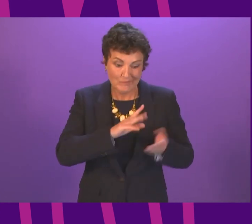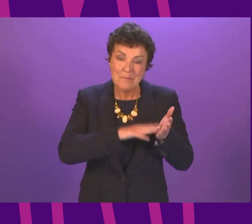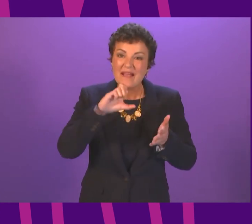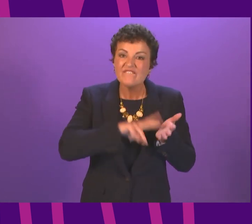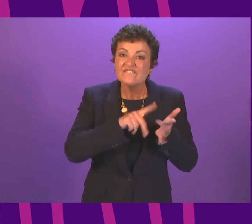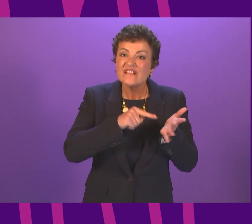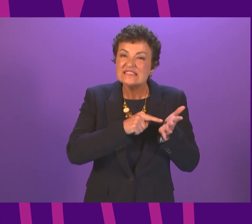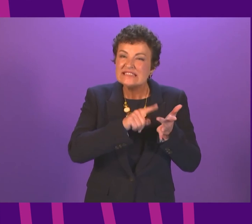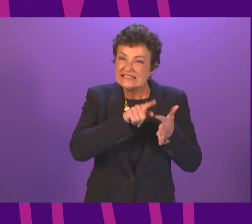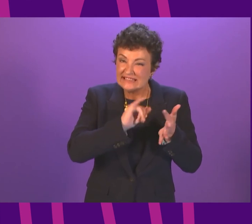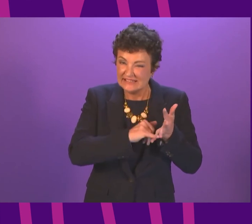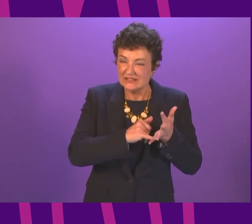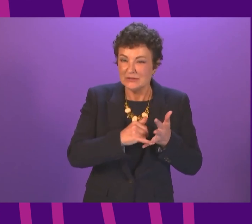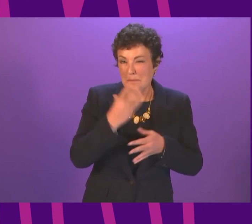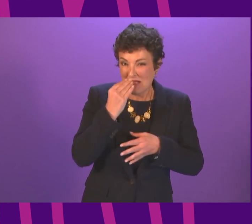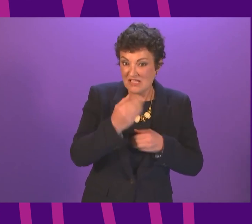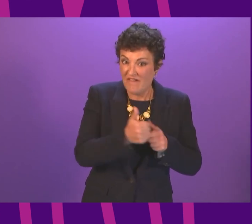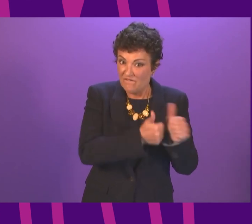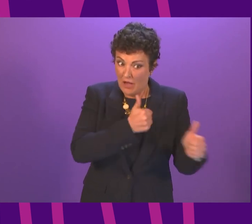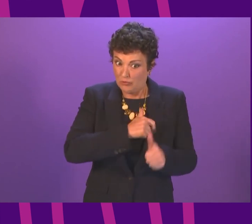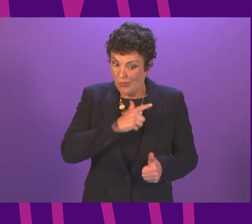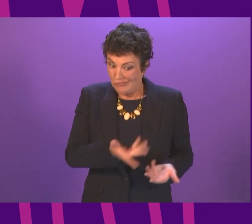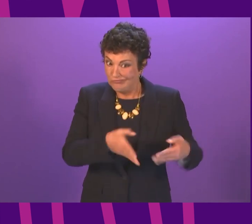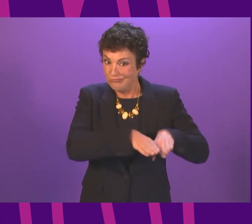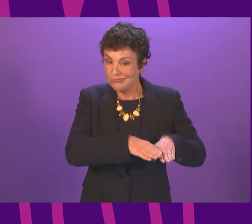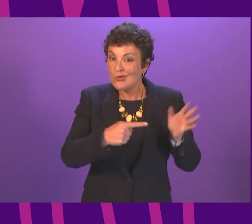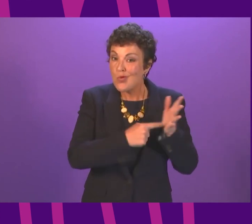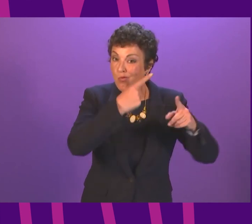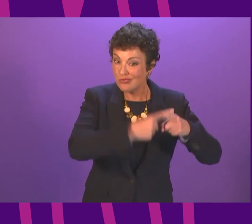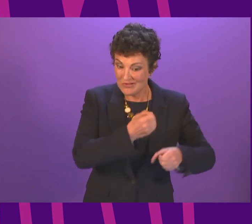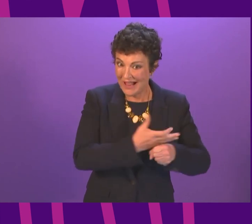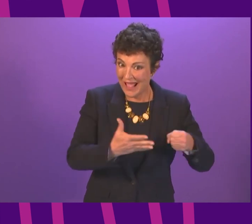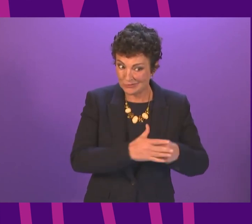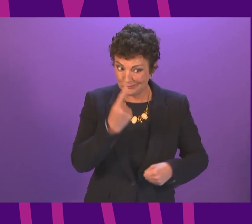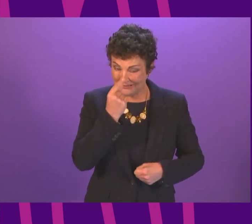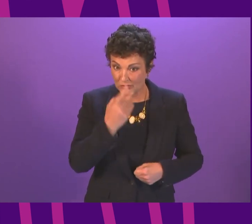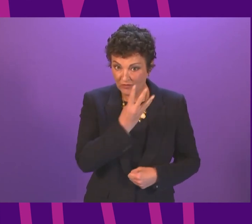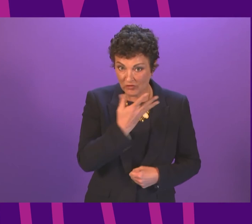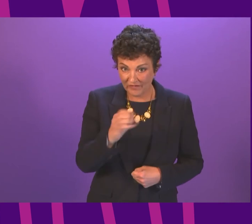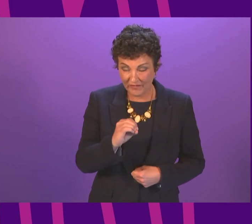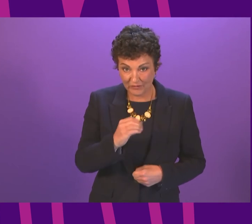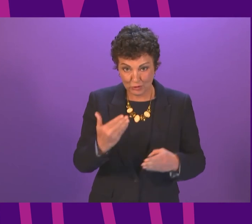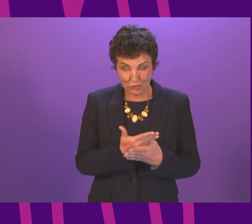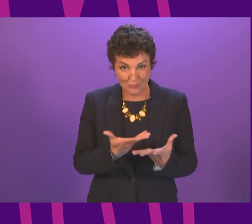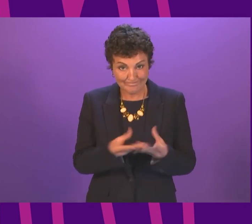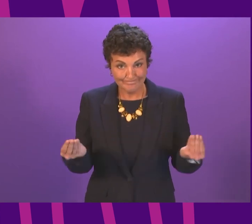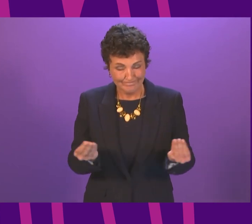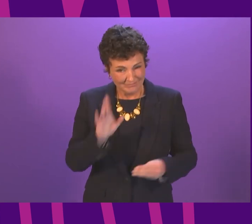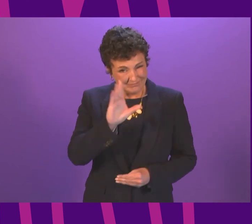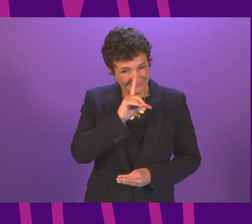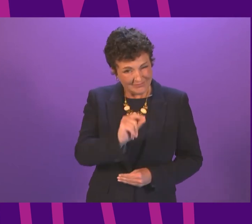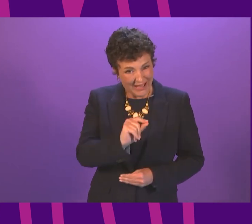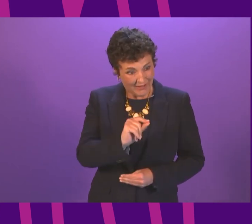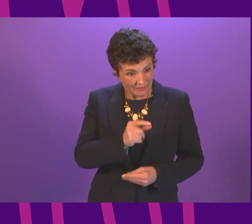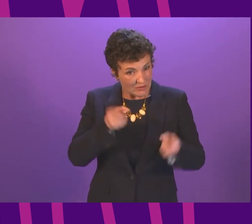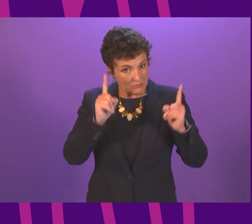their factory and toll cross in my constituency with the potential loss of over 450 jobs. Can the First Minister reassure